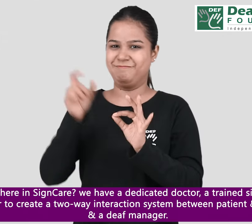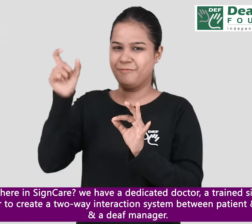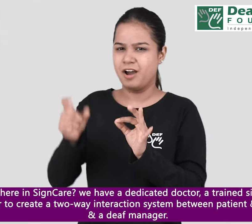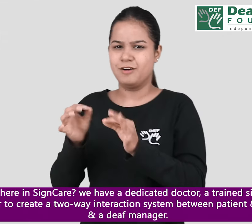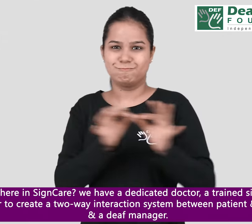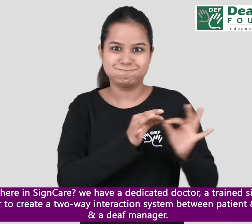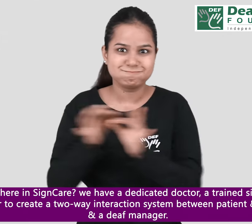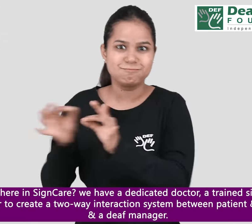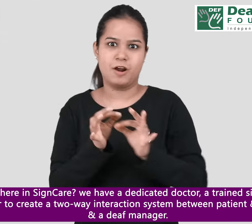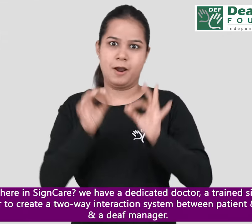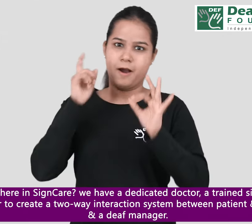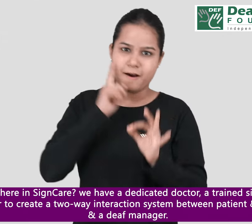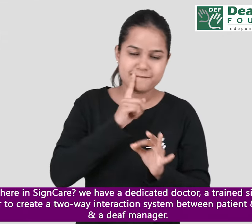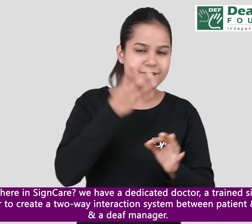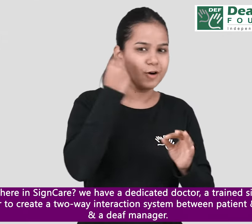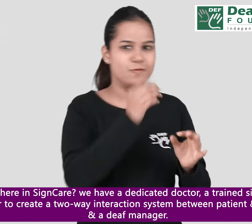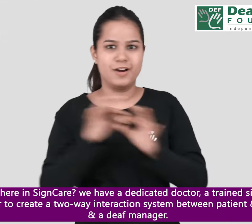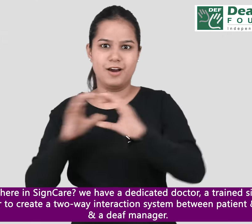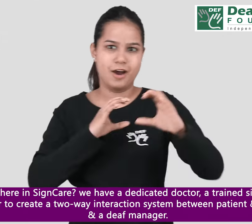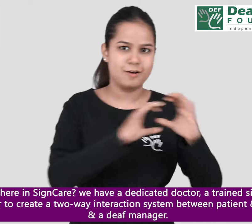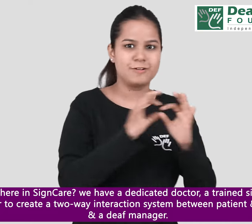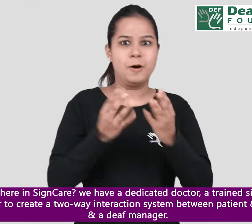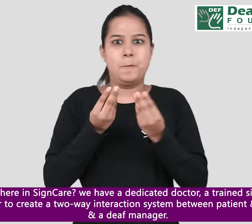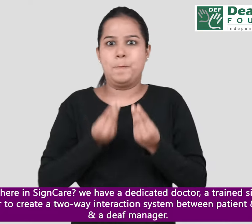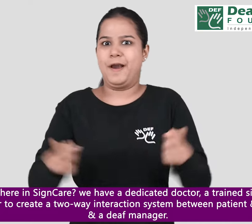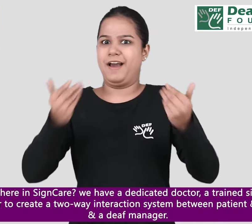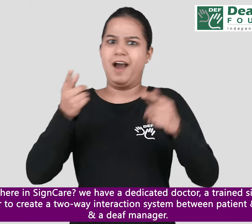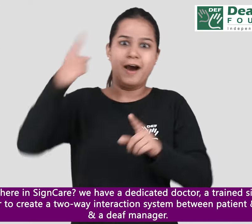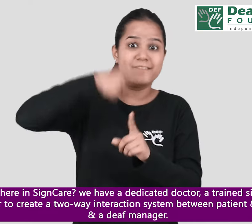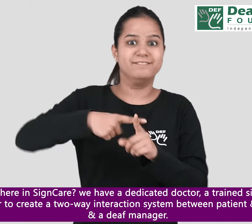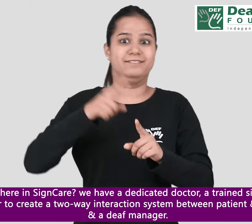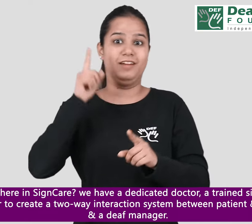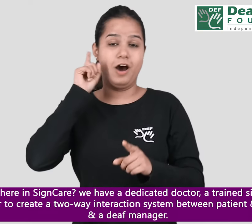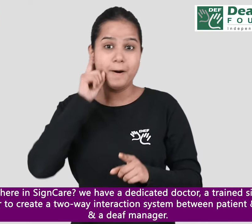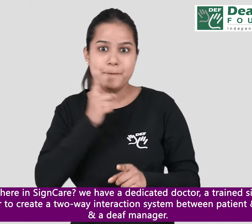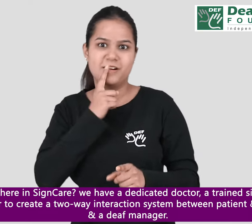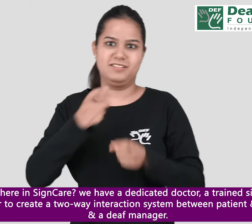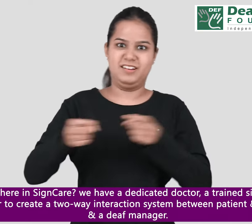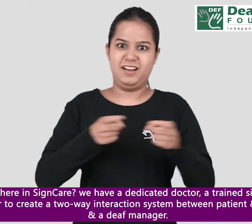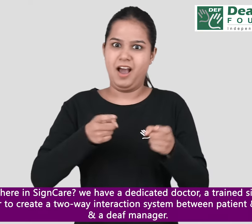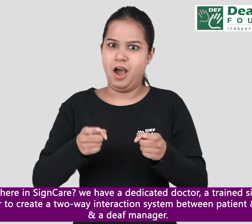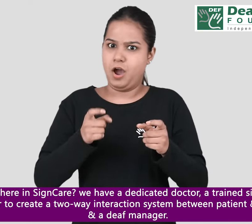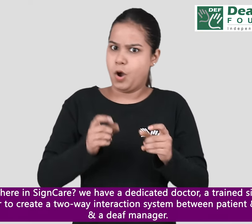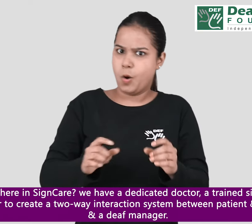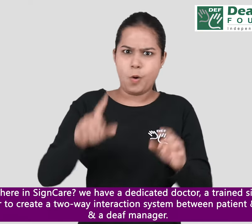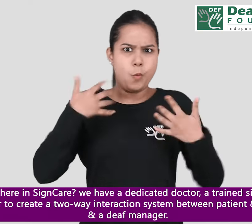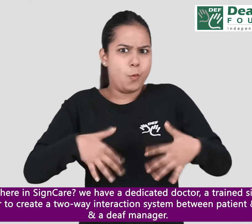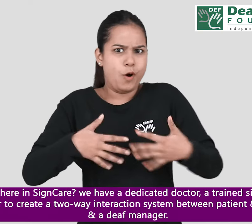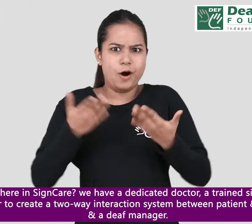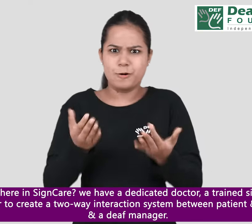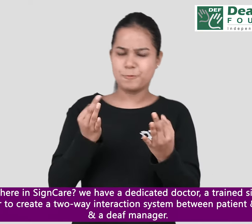sign language interpreter to create a two-way interaction system between patient and physician and a deaf manager.